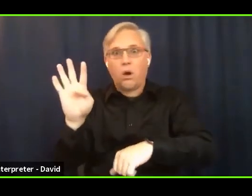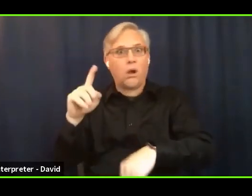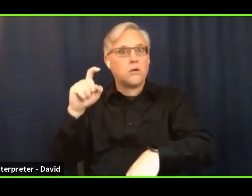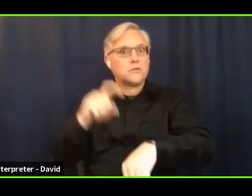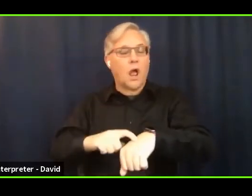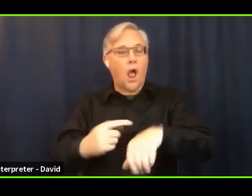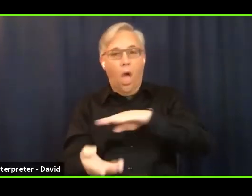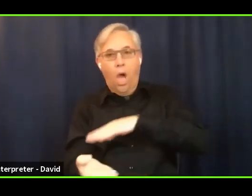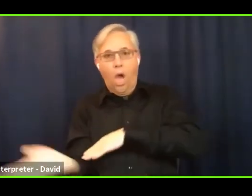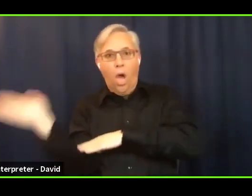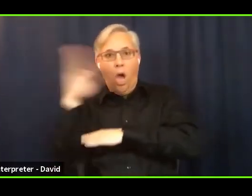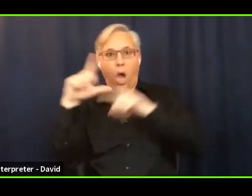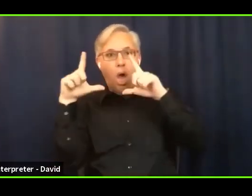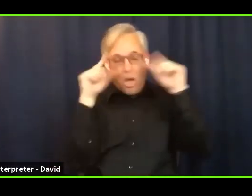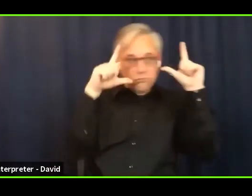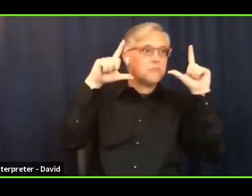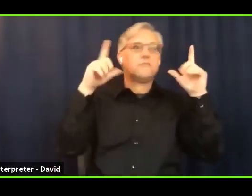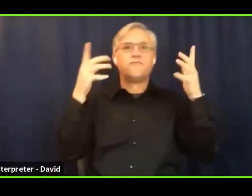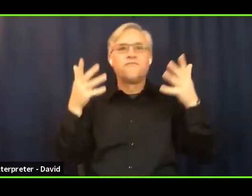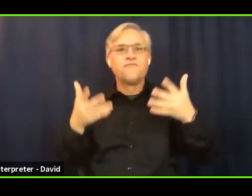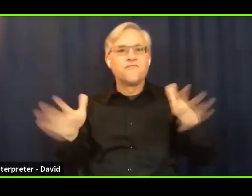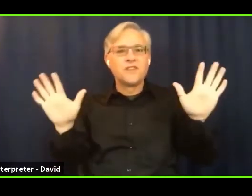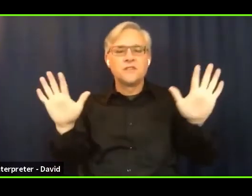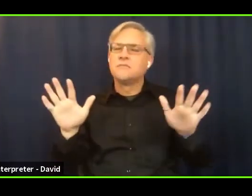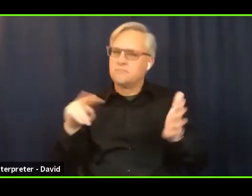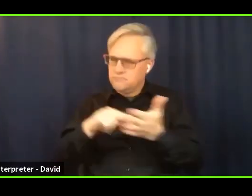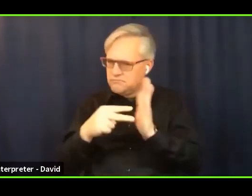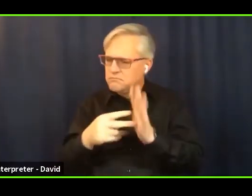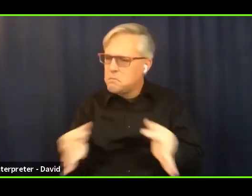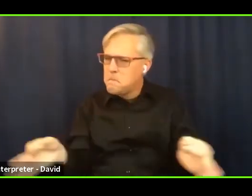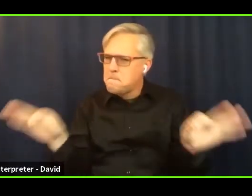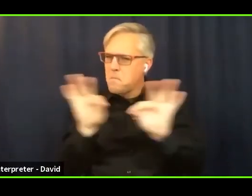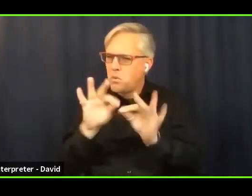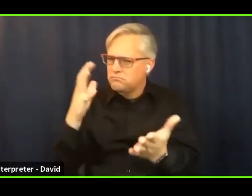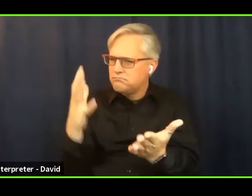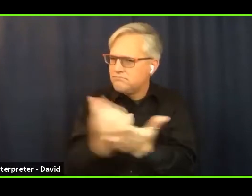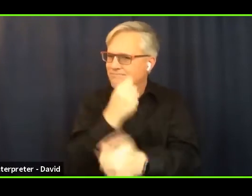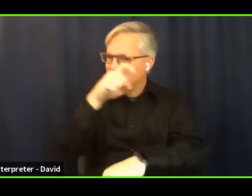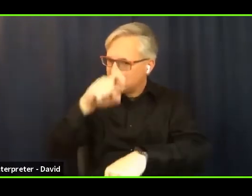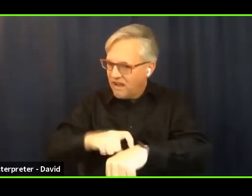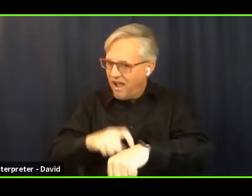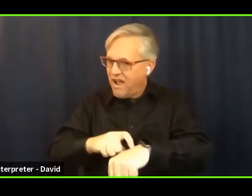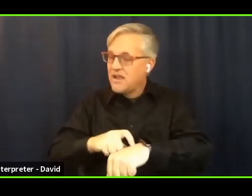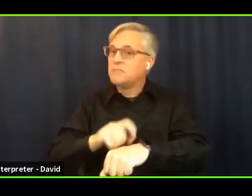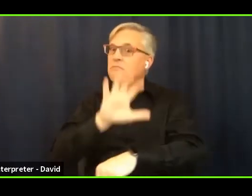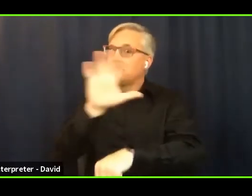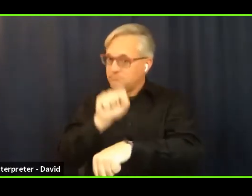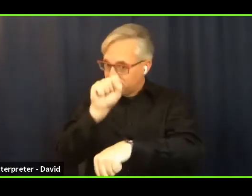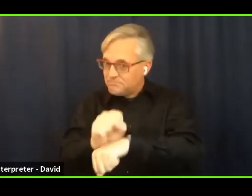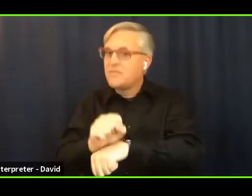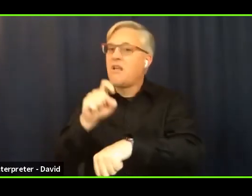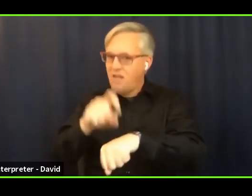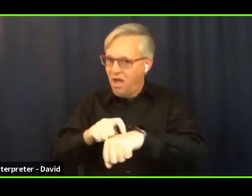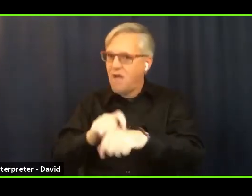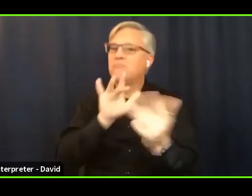time, make time to check in with one another. So I encourage you, please use your directory